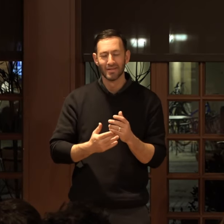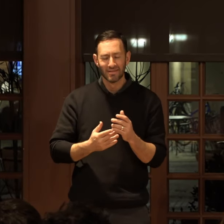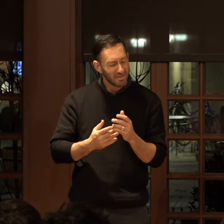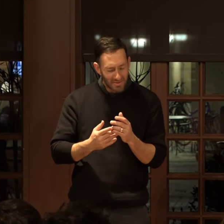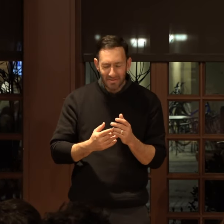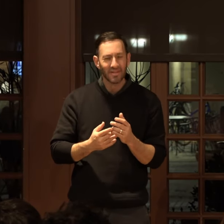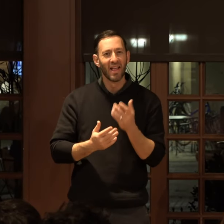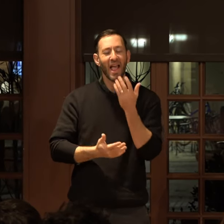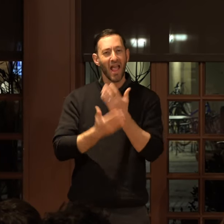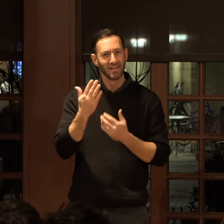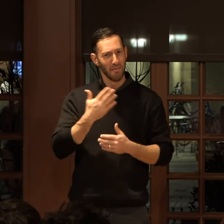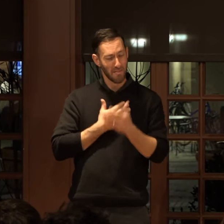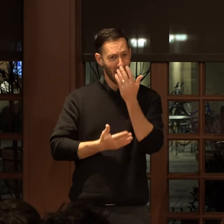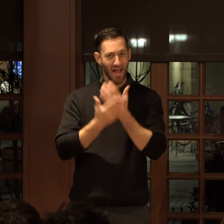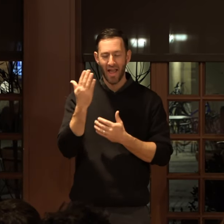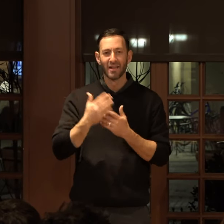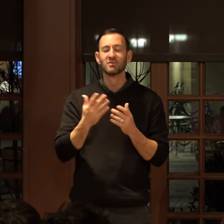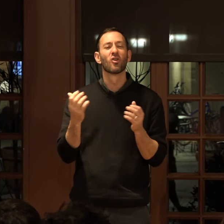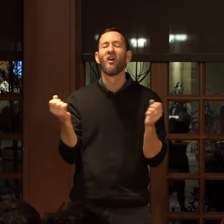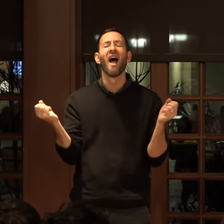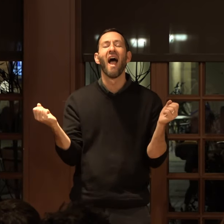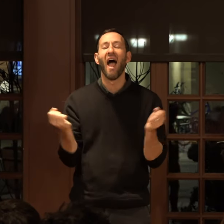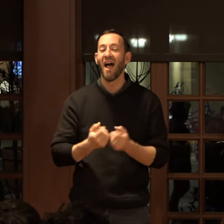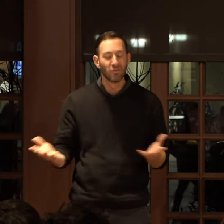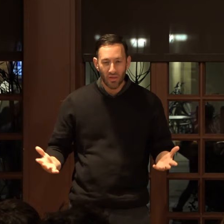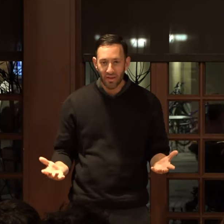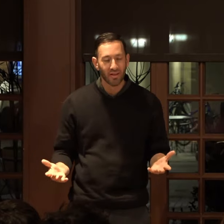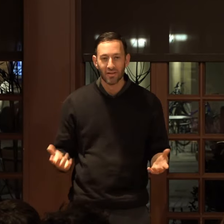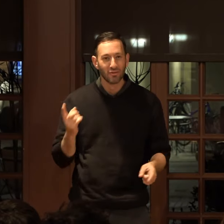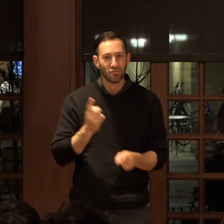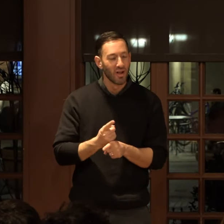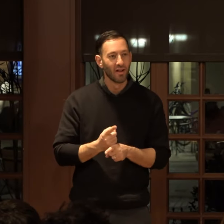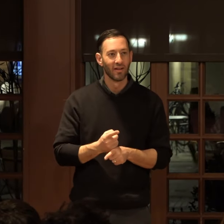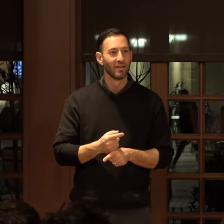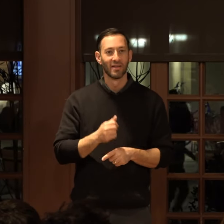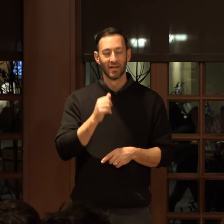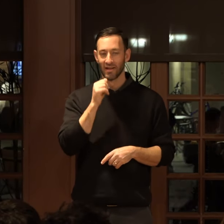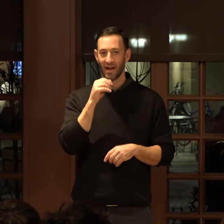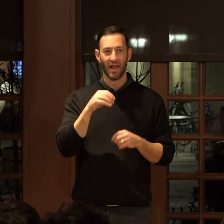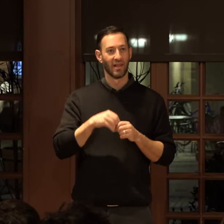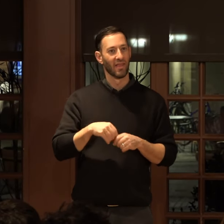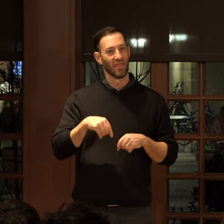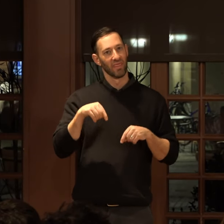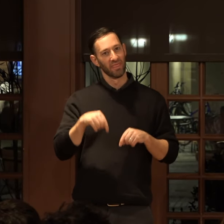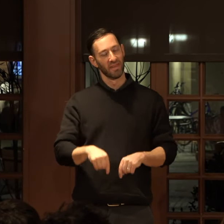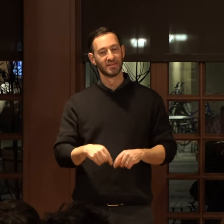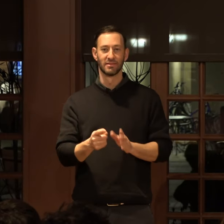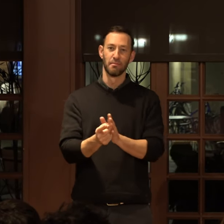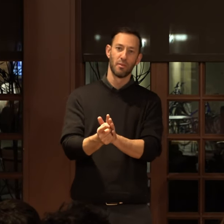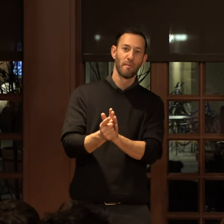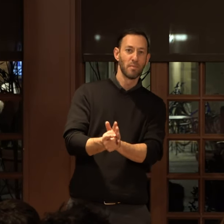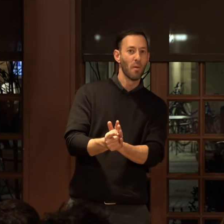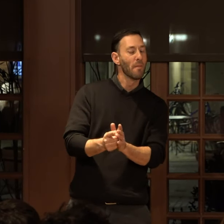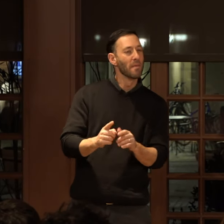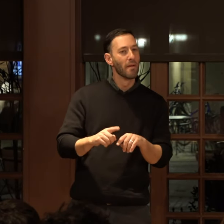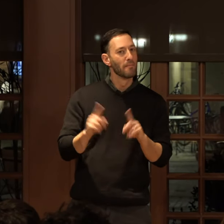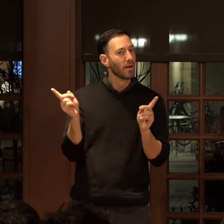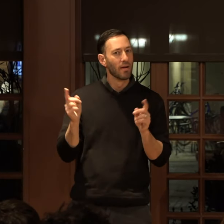hands, my hands, are everything, right? I mean, like, not in this particular moment, but,